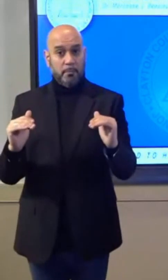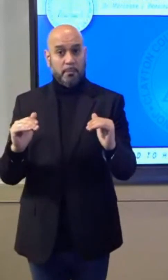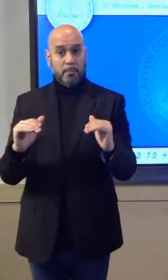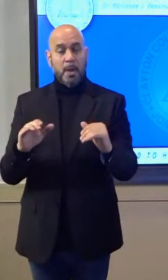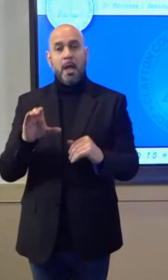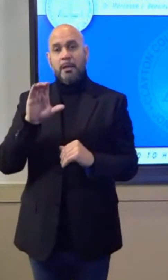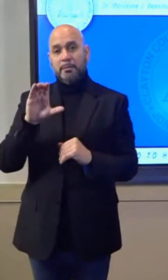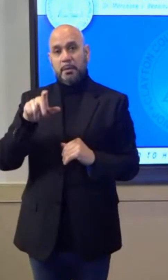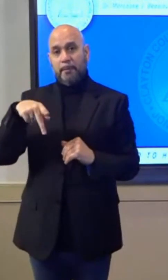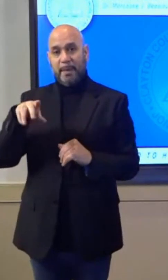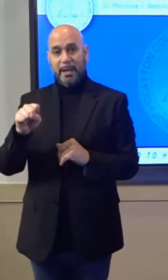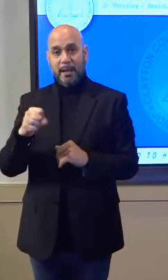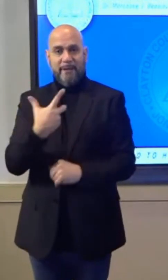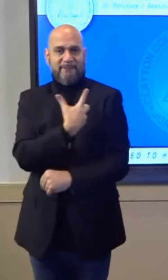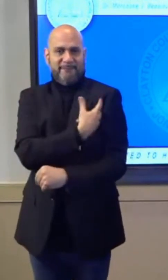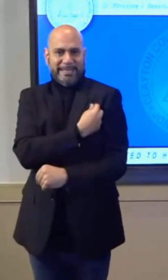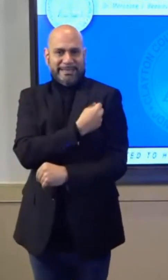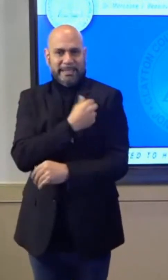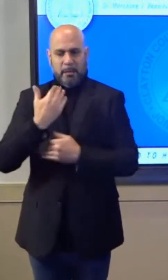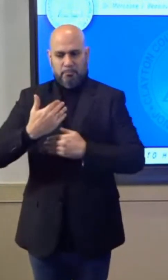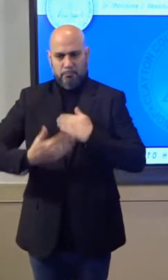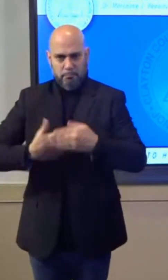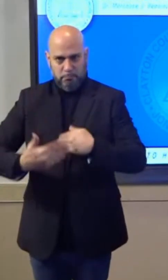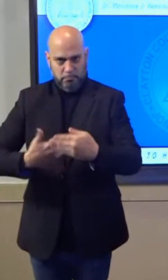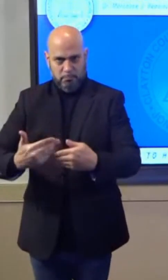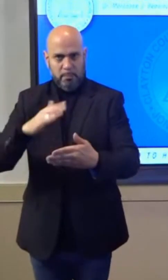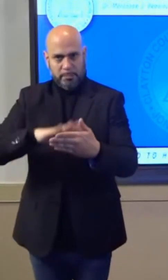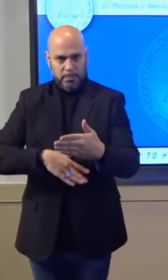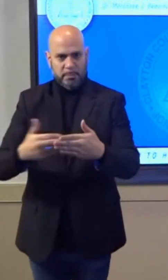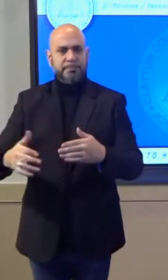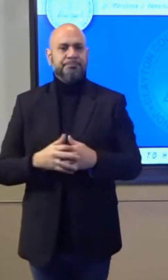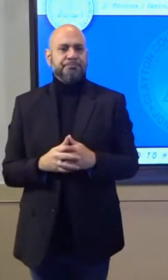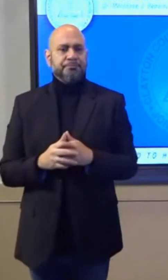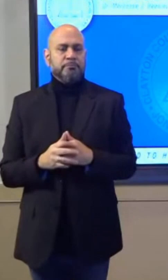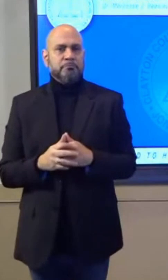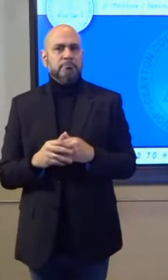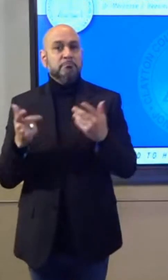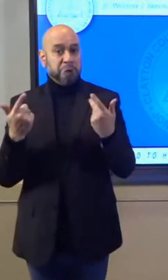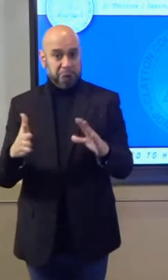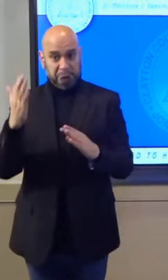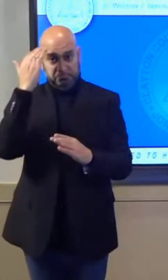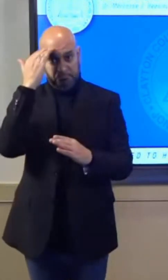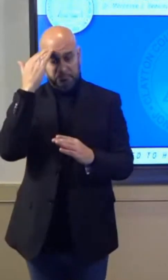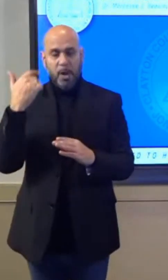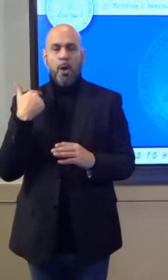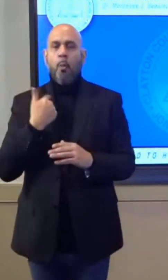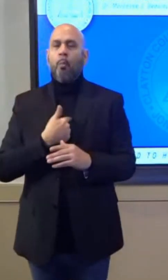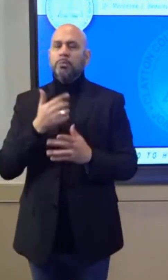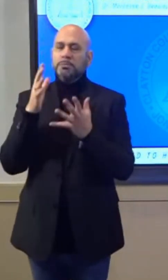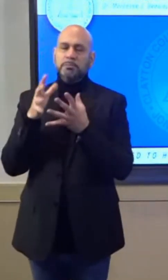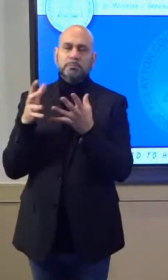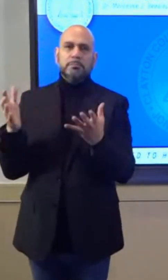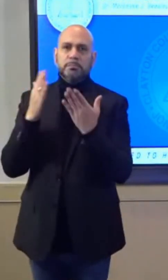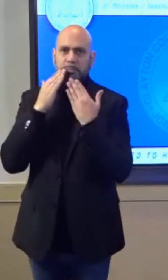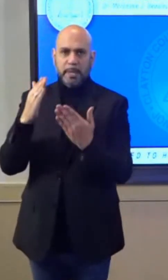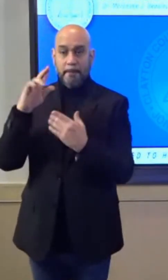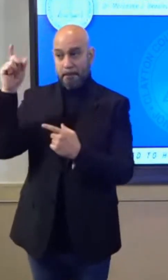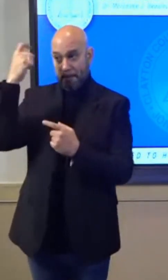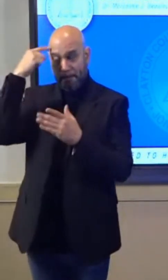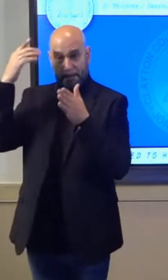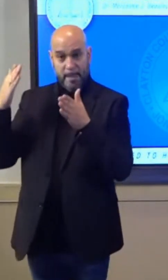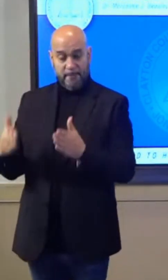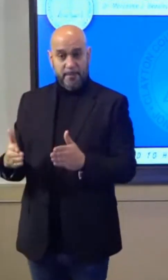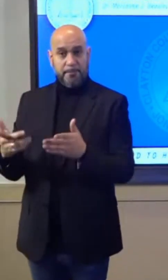County Public Schools vaccine rollout. As you well know, we are so thankful that the governor has